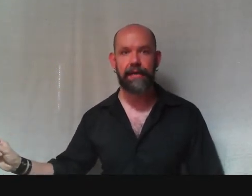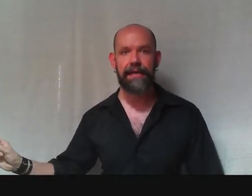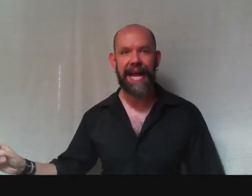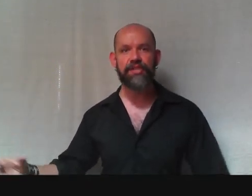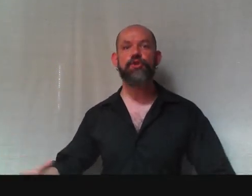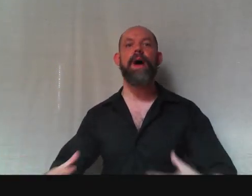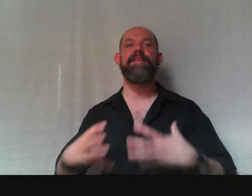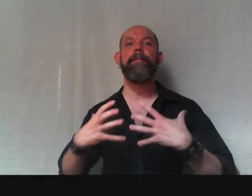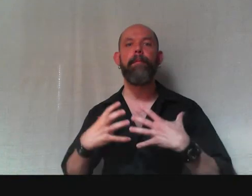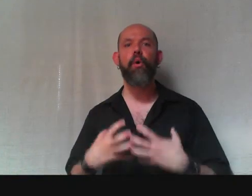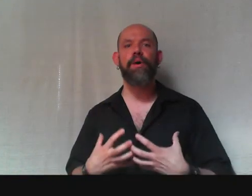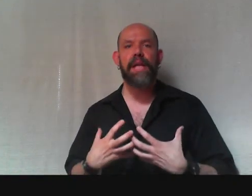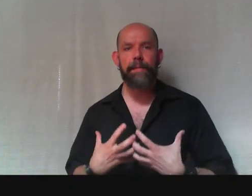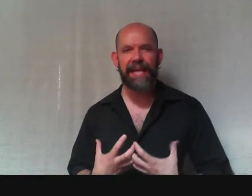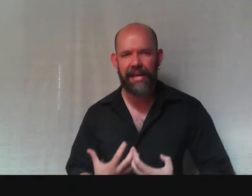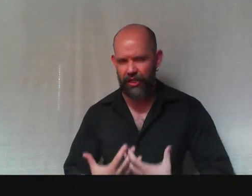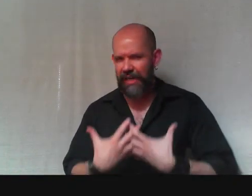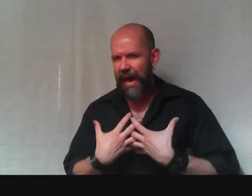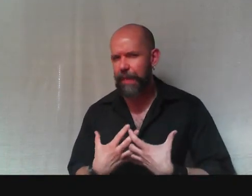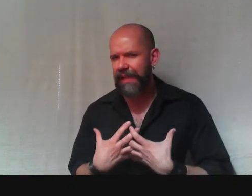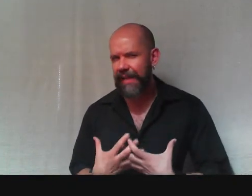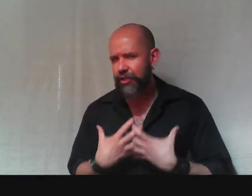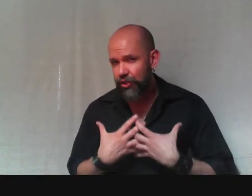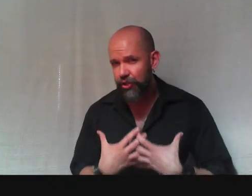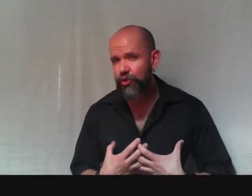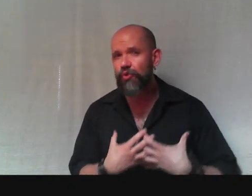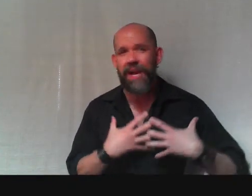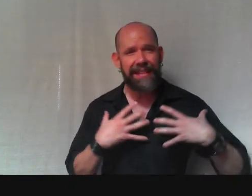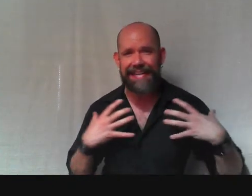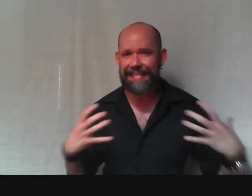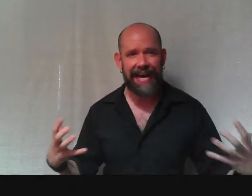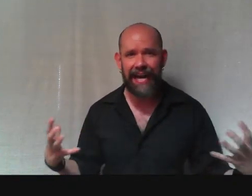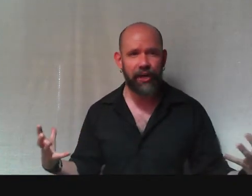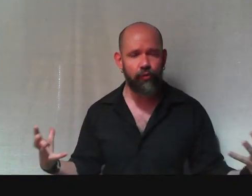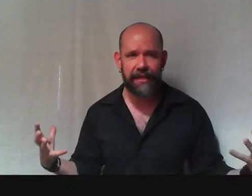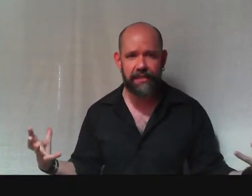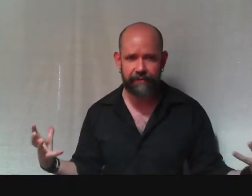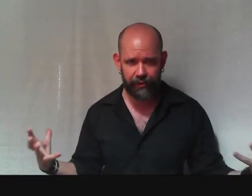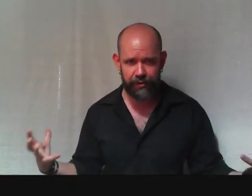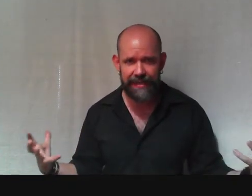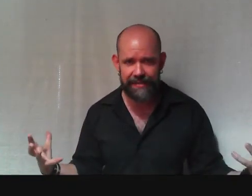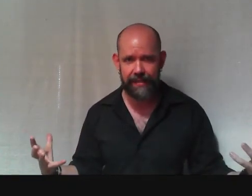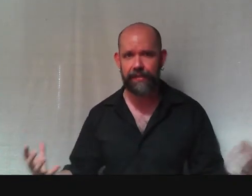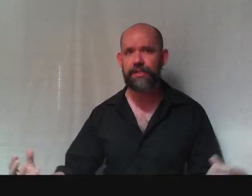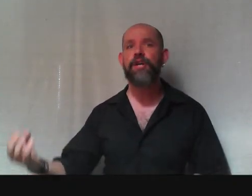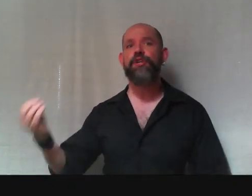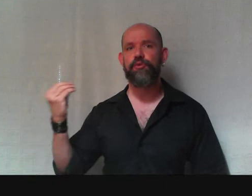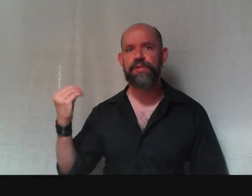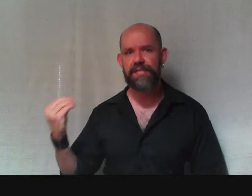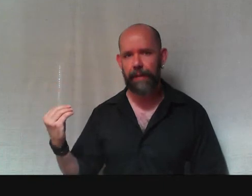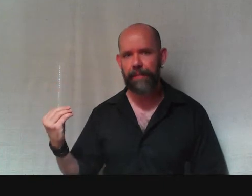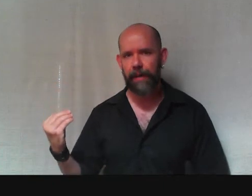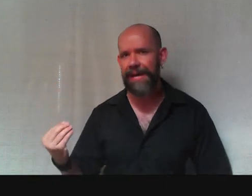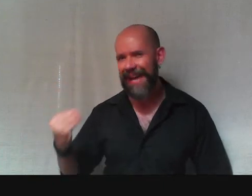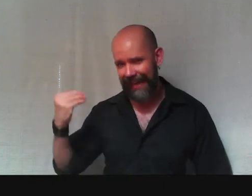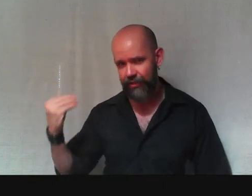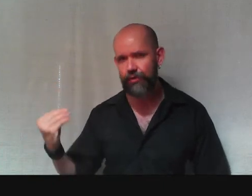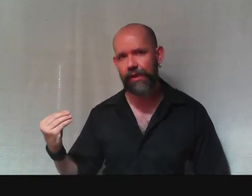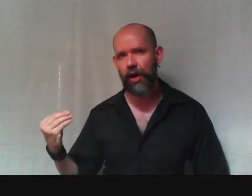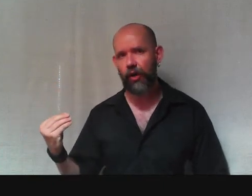And so you have a moral obligation, an obligation to the entire rest of your species to step up and do the hard